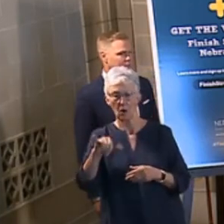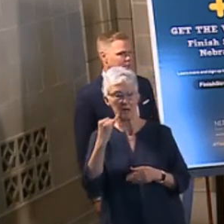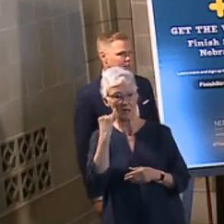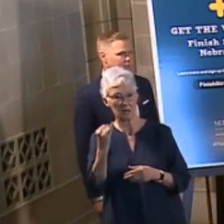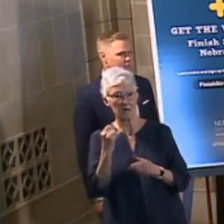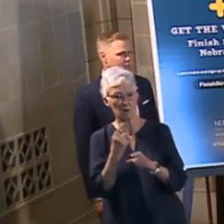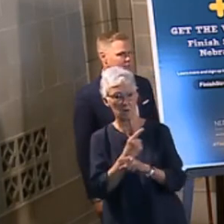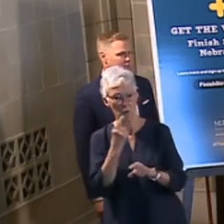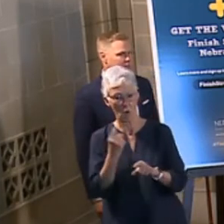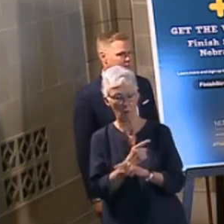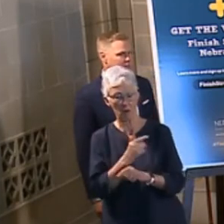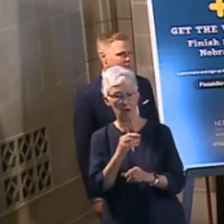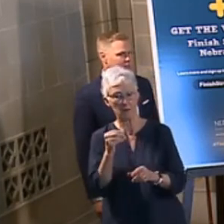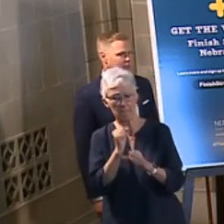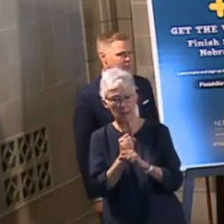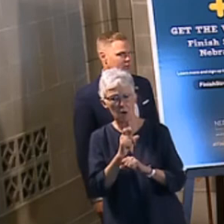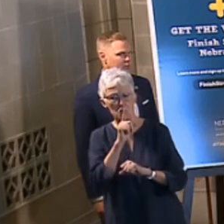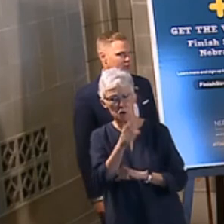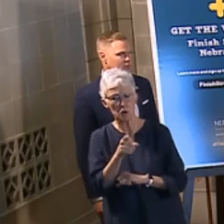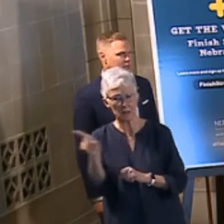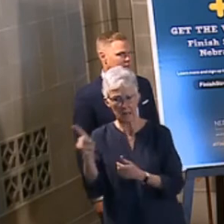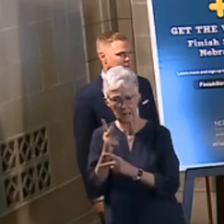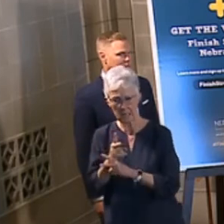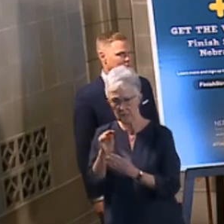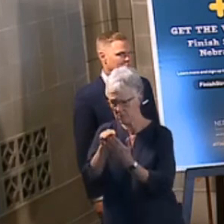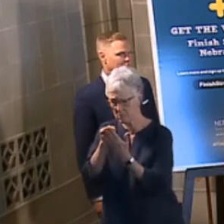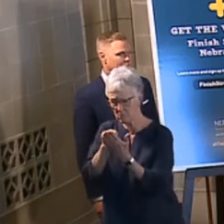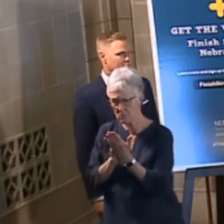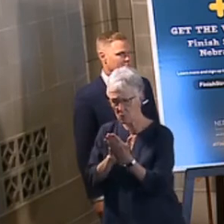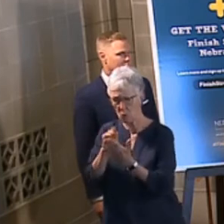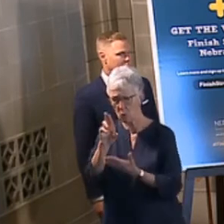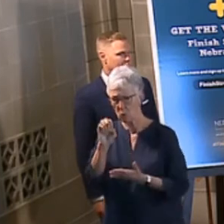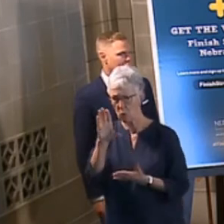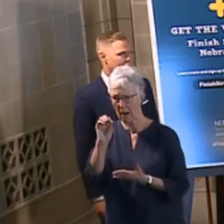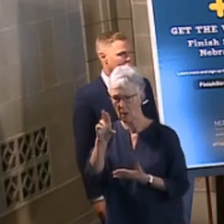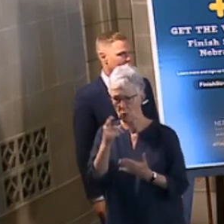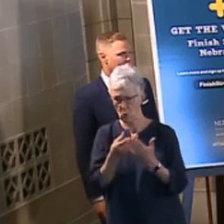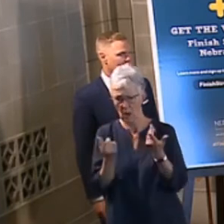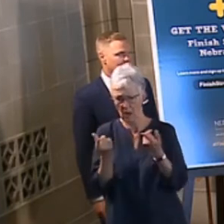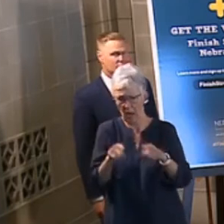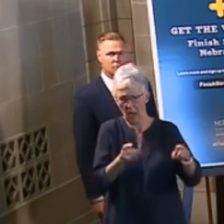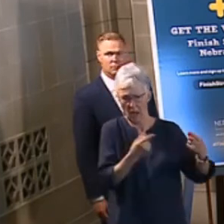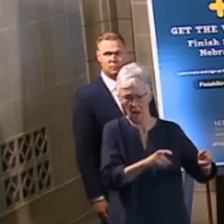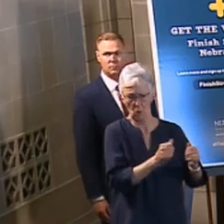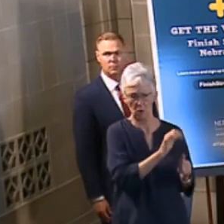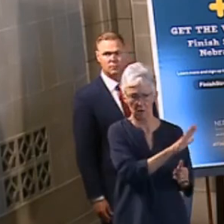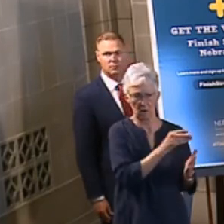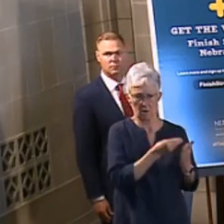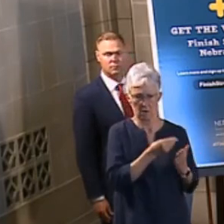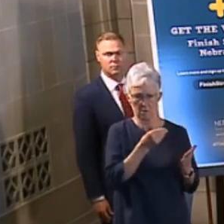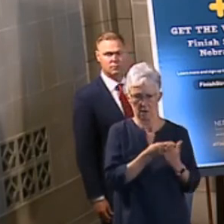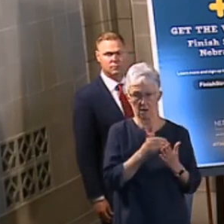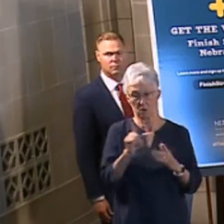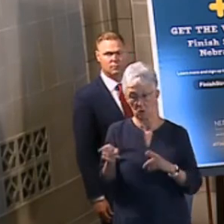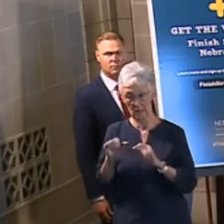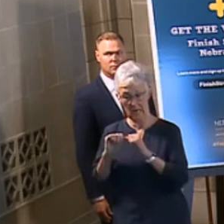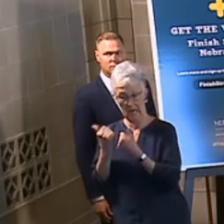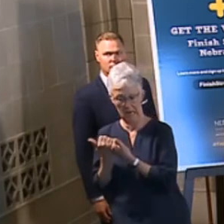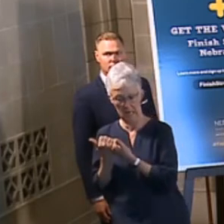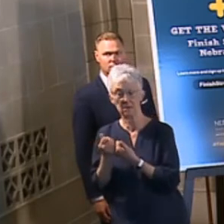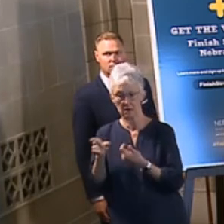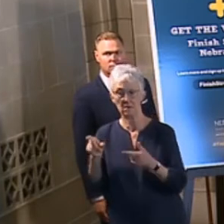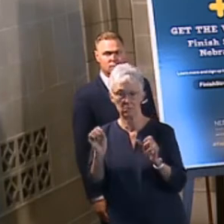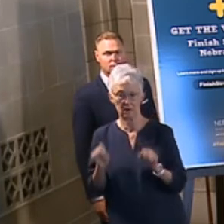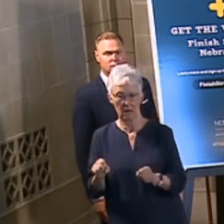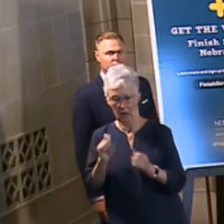maintain and share records of the suspected financial exploitation, and to hold transactions and disbursements so that the agencies have an opportunity